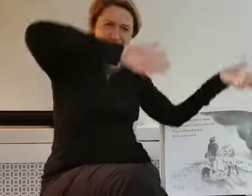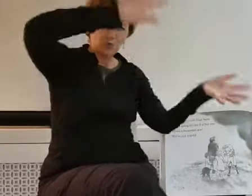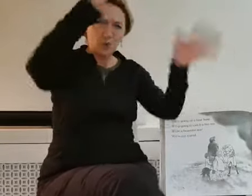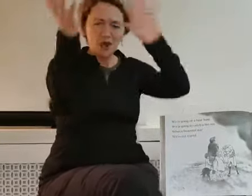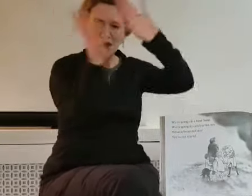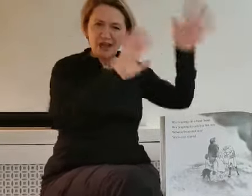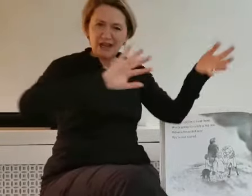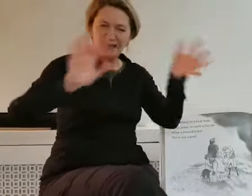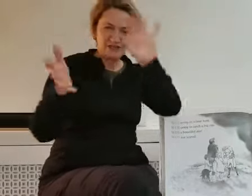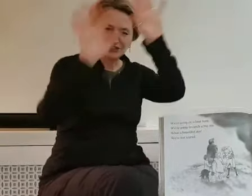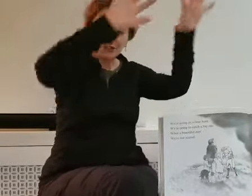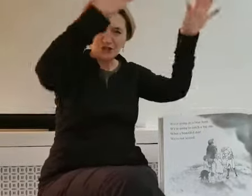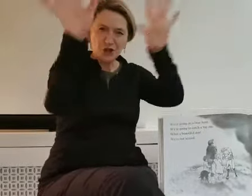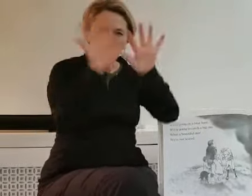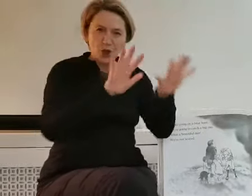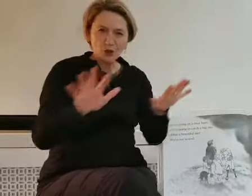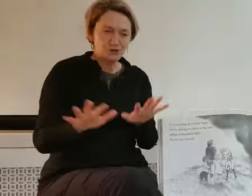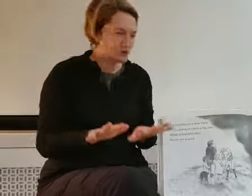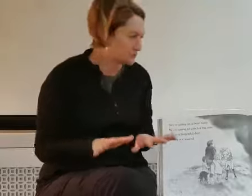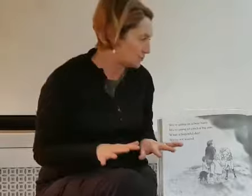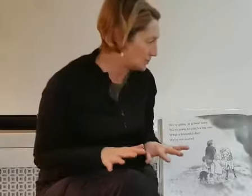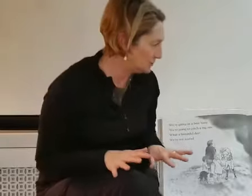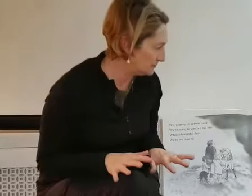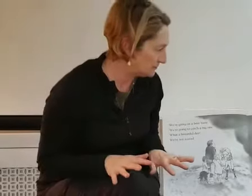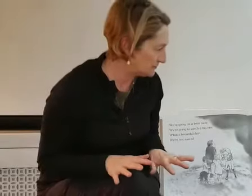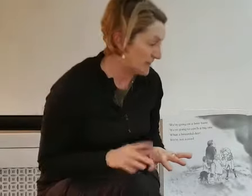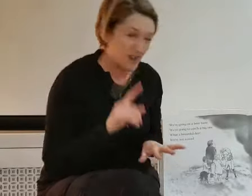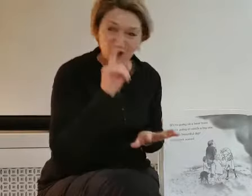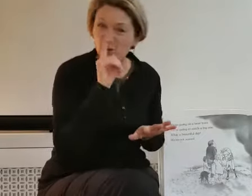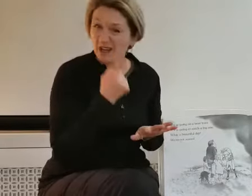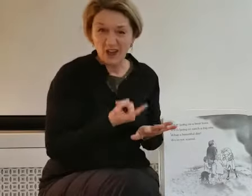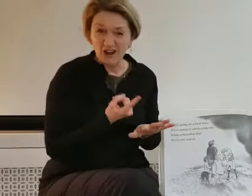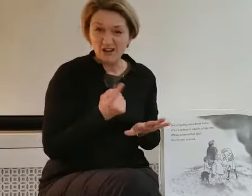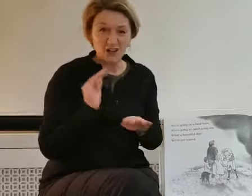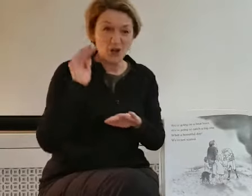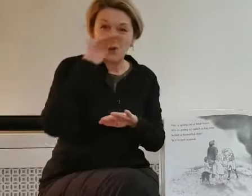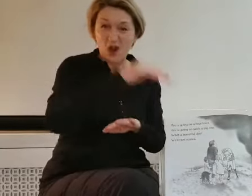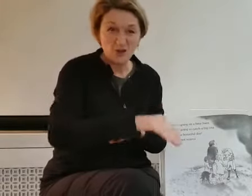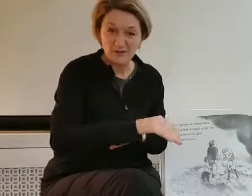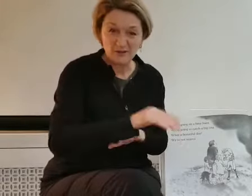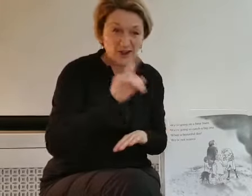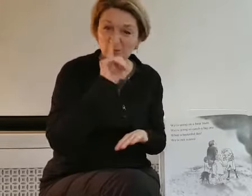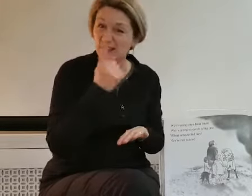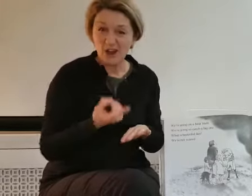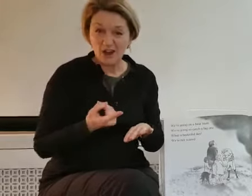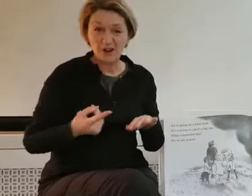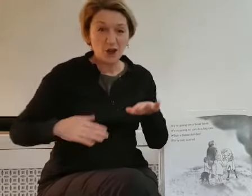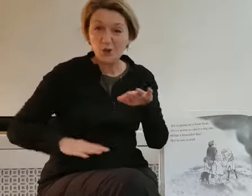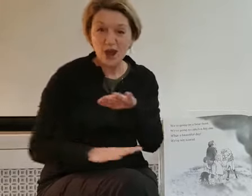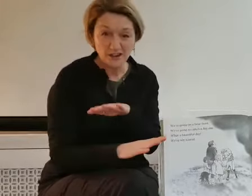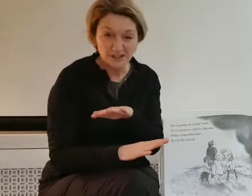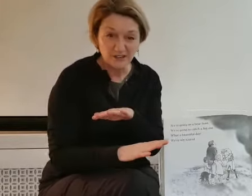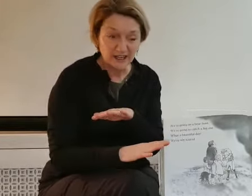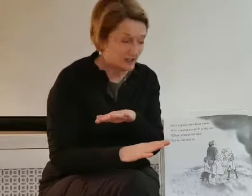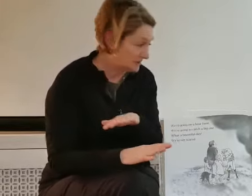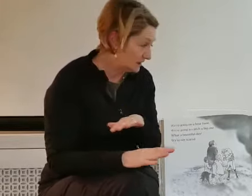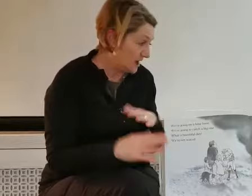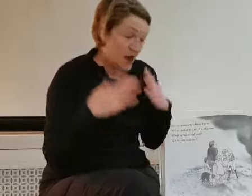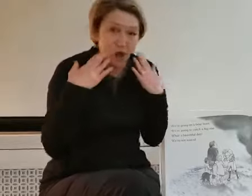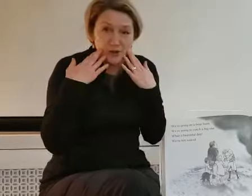swirling snow storm. We can't go over it. We can't go under it. Oh